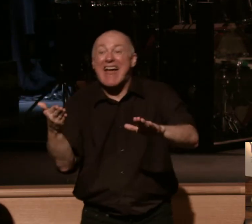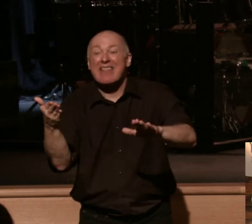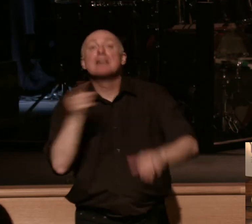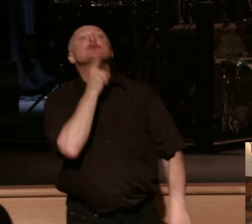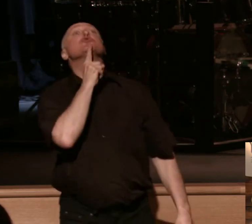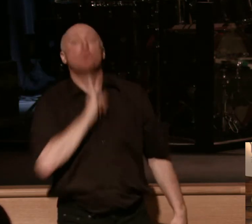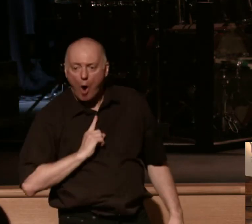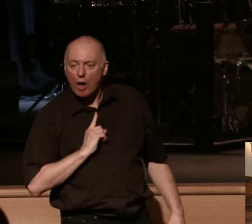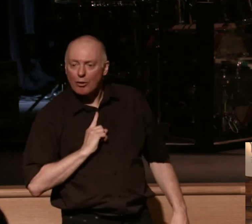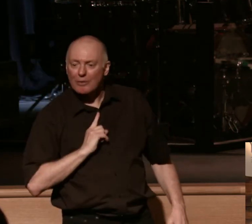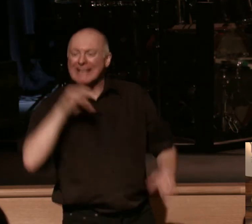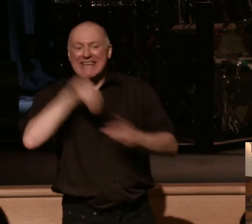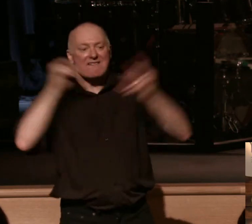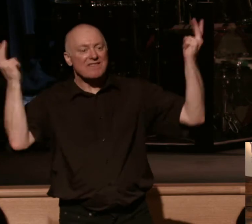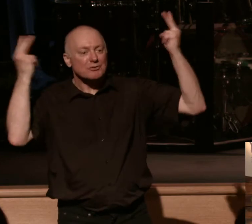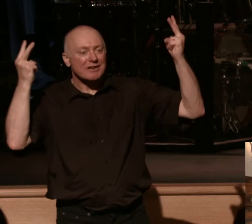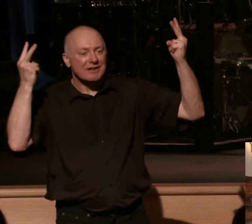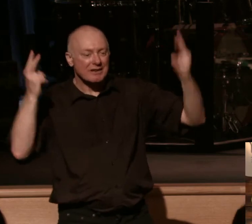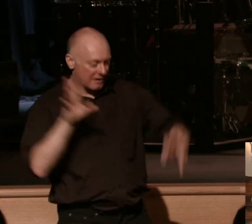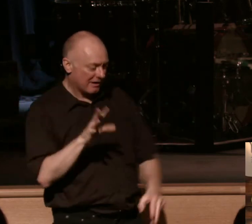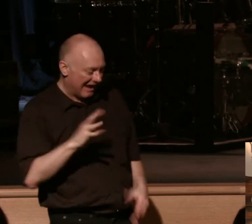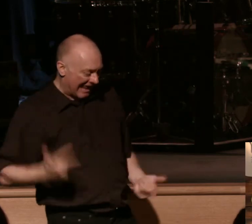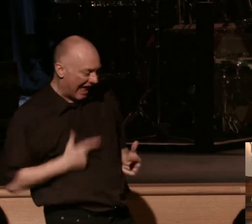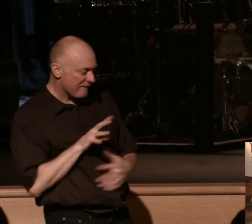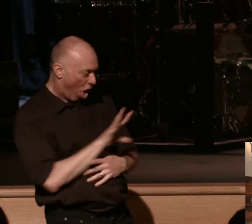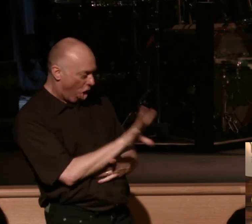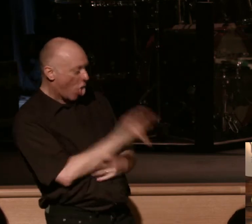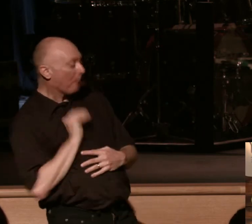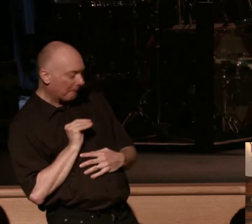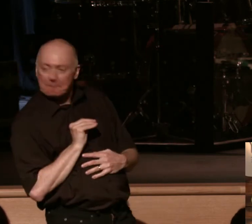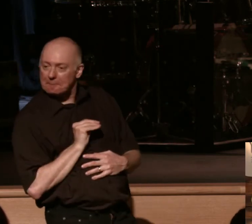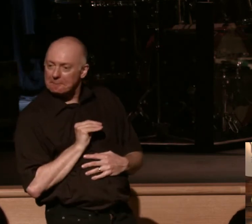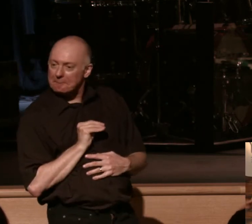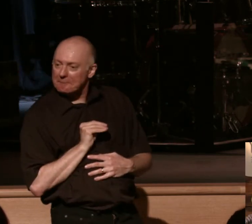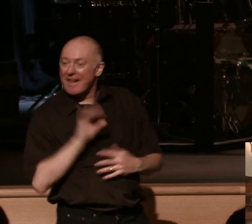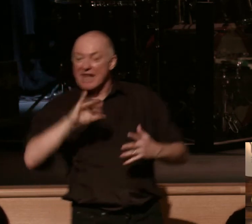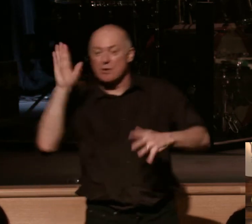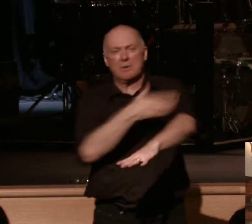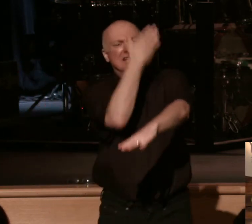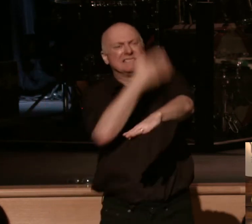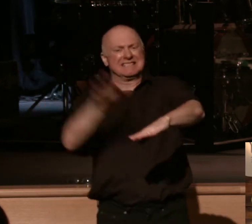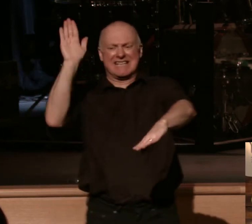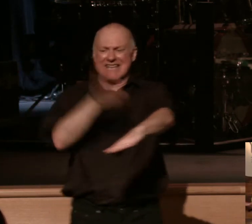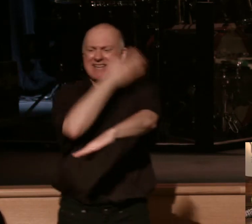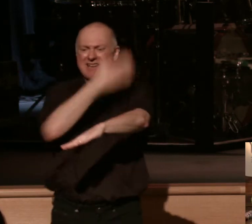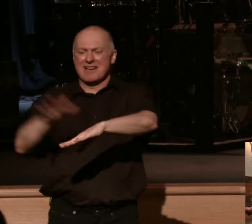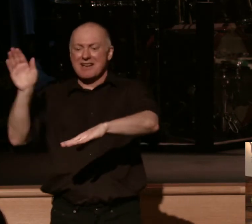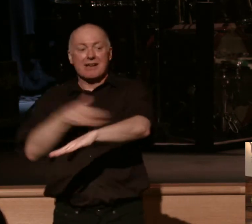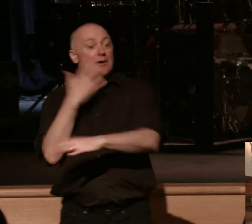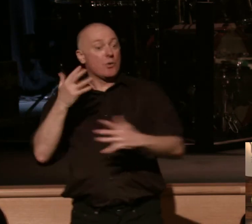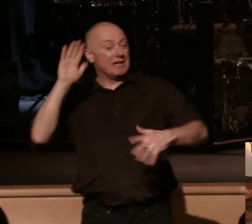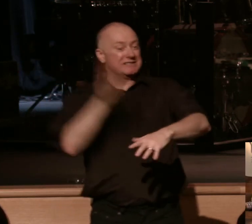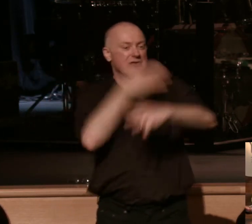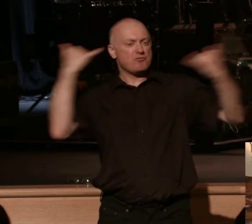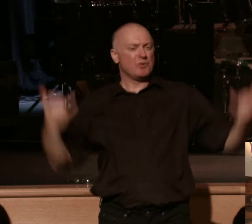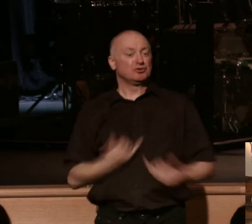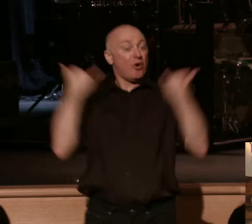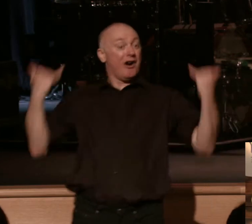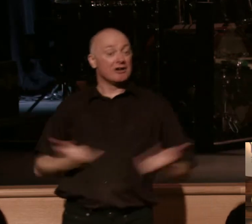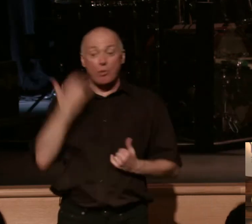up in victory this is our hope this is why we sing loud this is why we pray this is why we rejoice because we are living